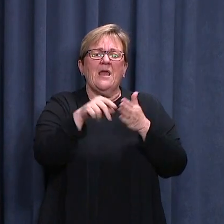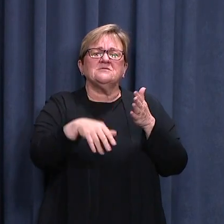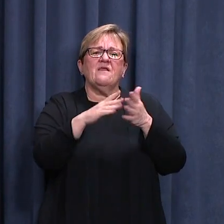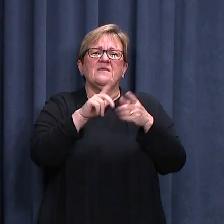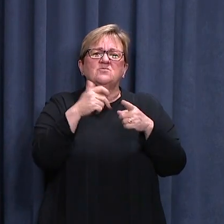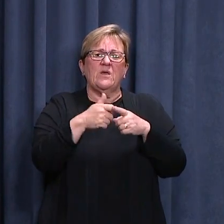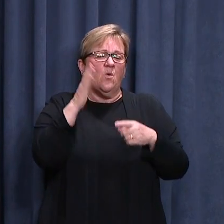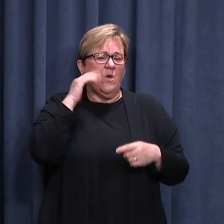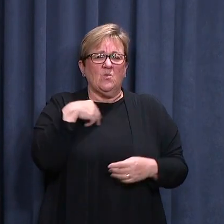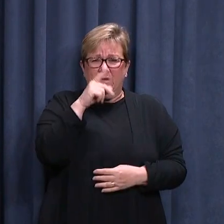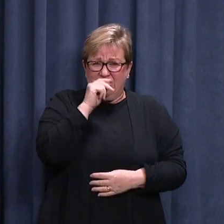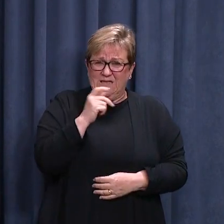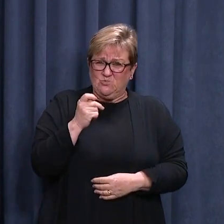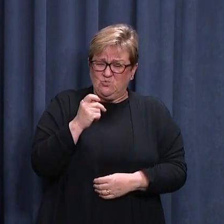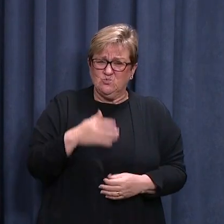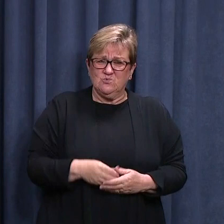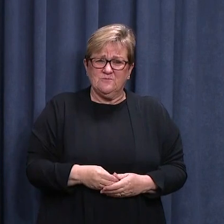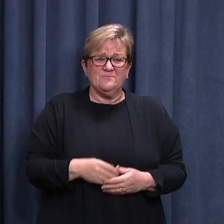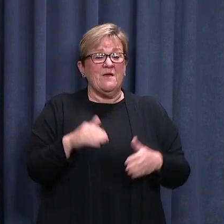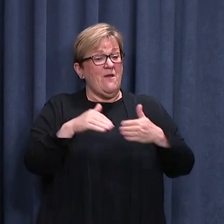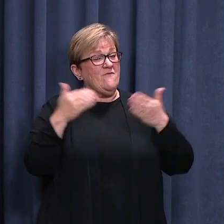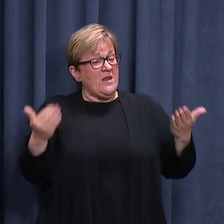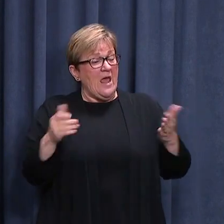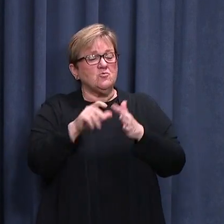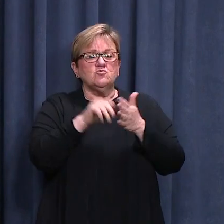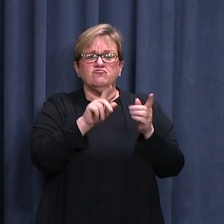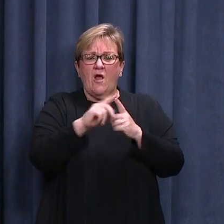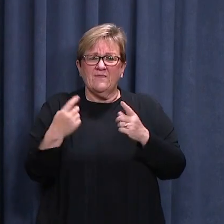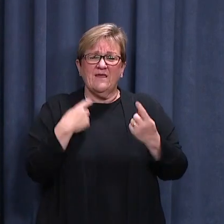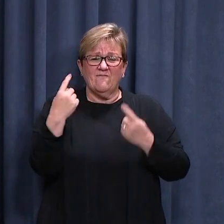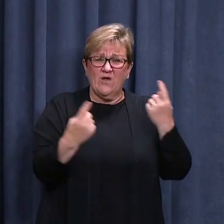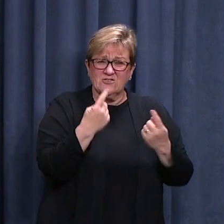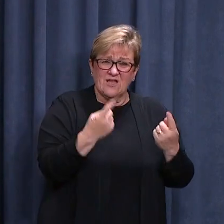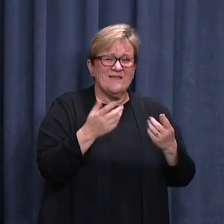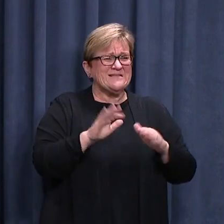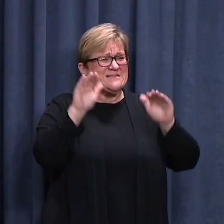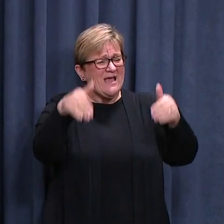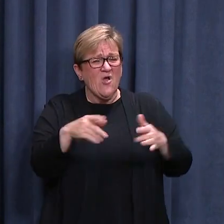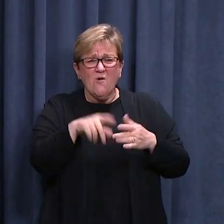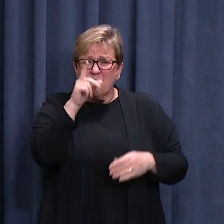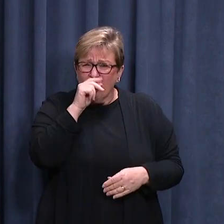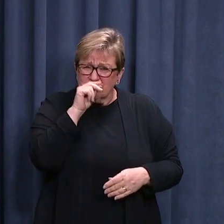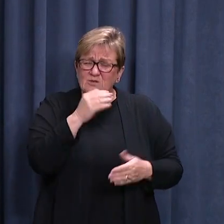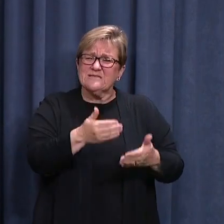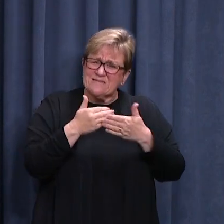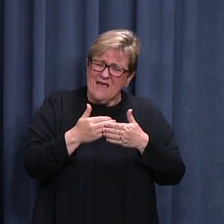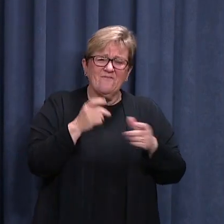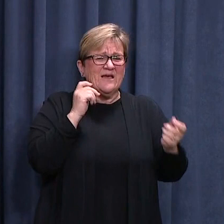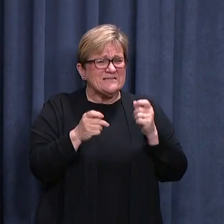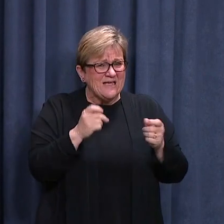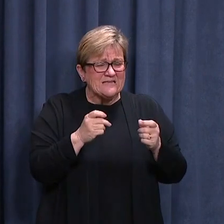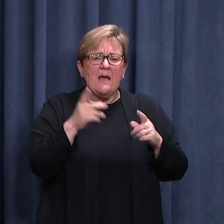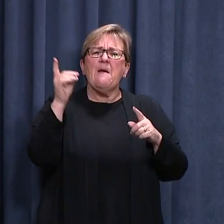this week, as soon as we can. In the meantime, we just need to keep doing the right thing for each other, stay home if possible, stay safe, get tested